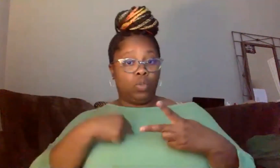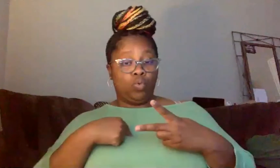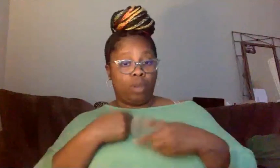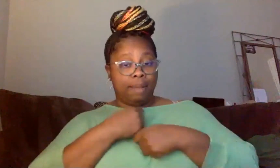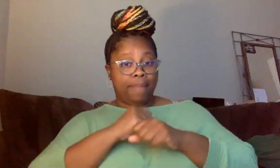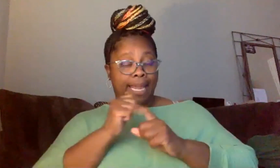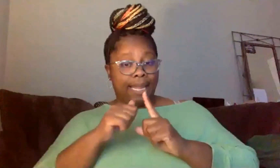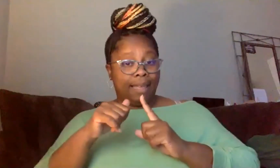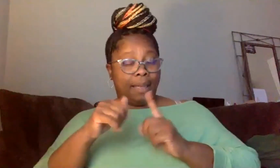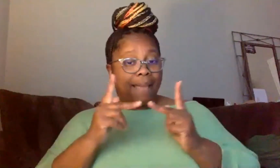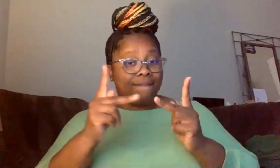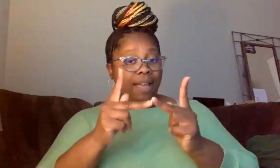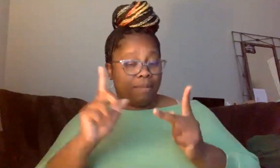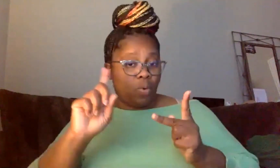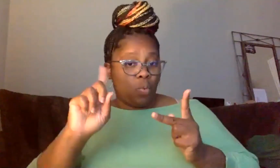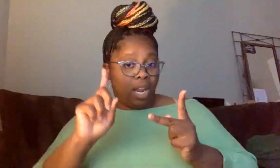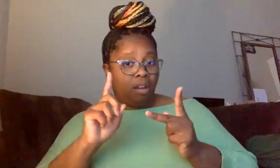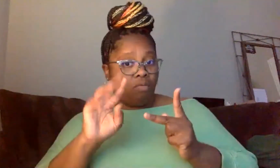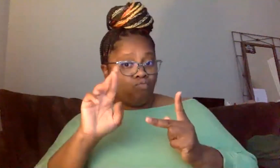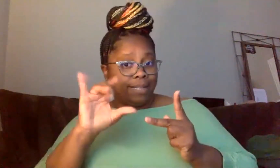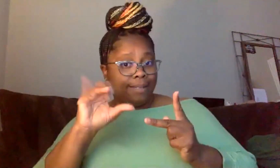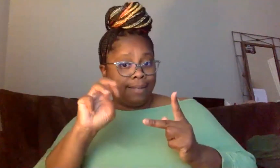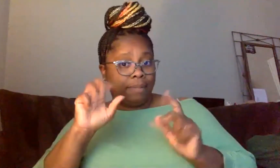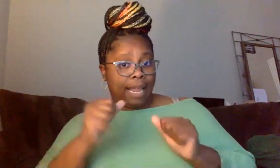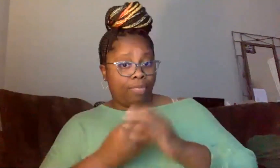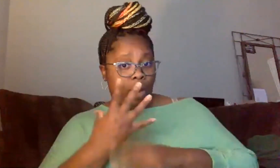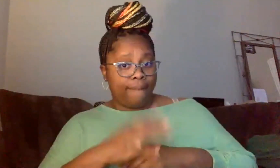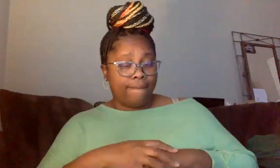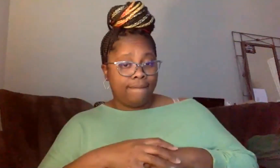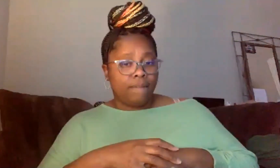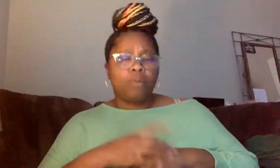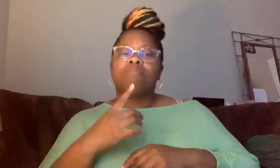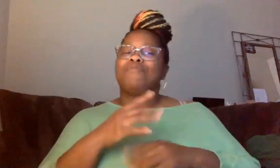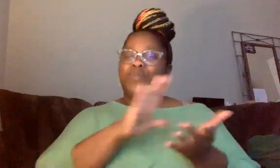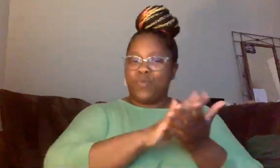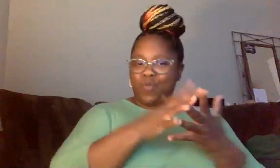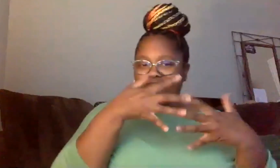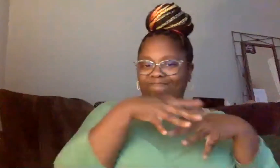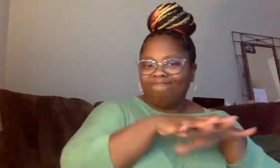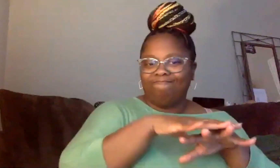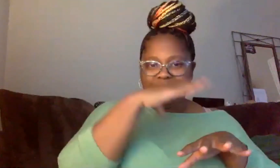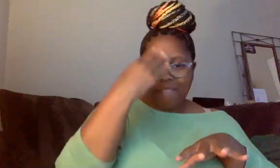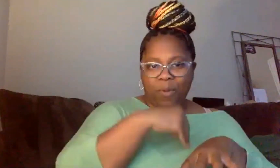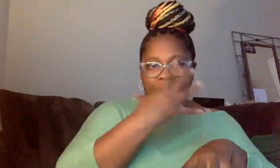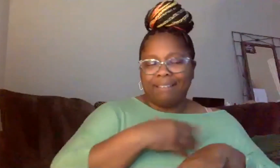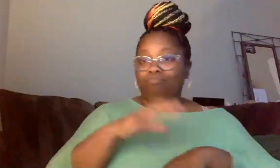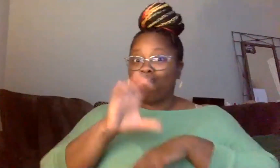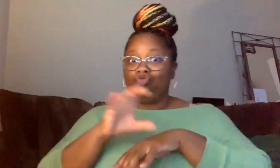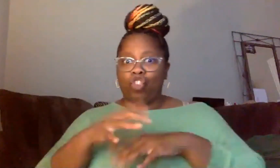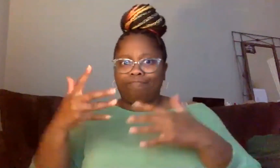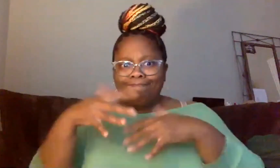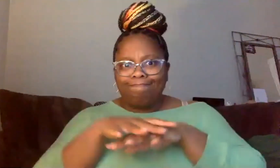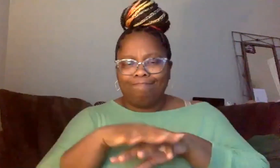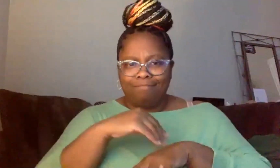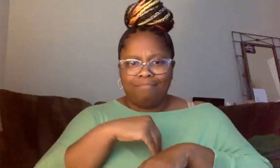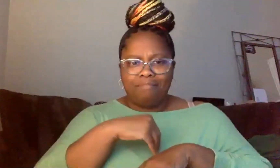We integrated our schools, we integrated our churches, but white kids still have no Black friends, no